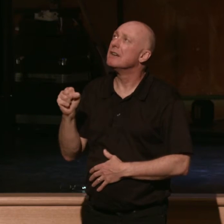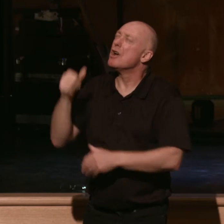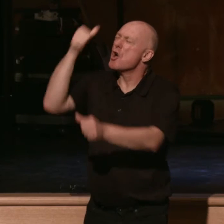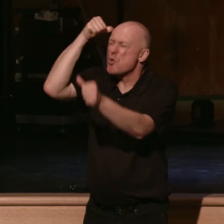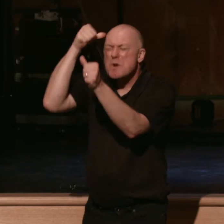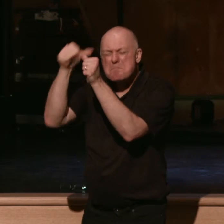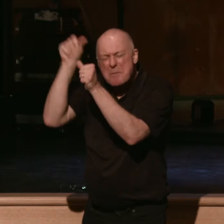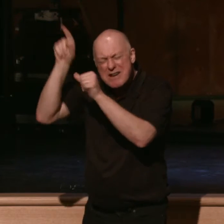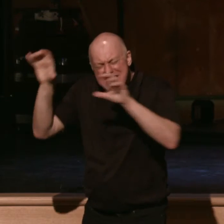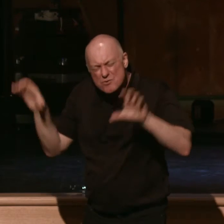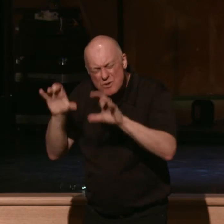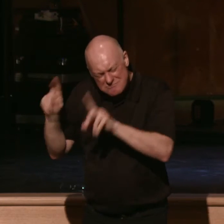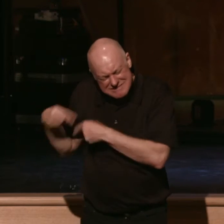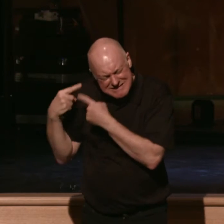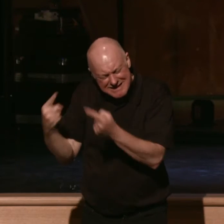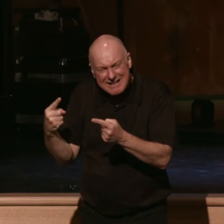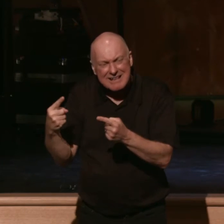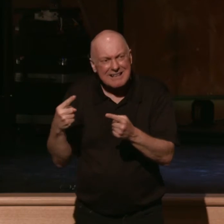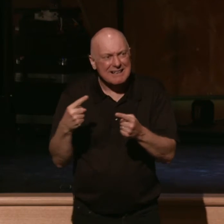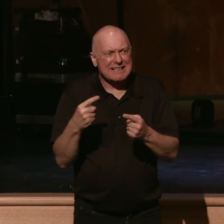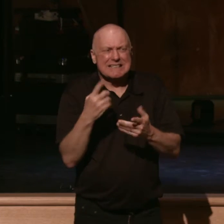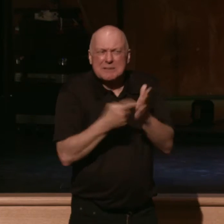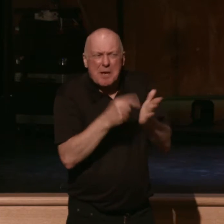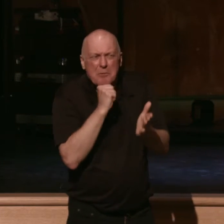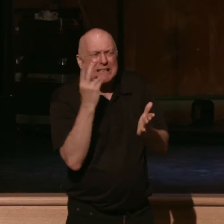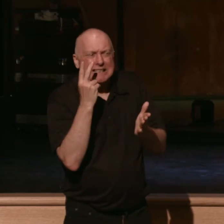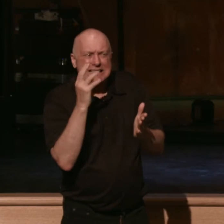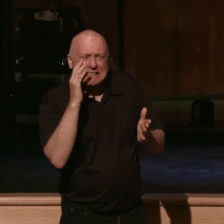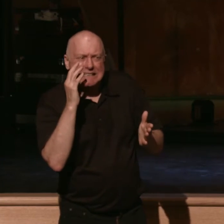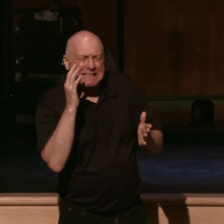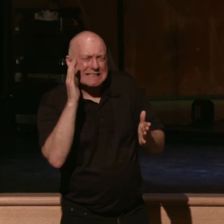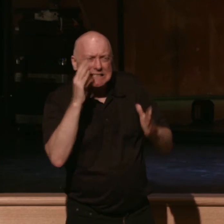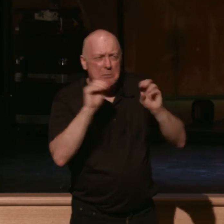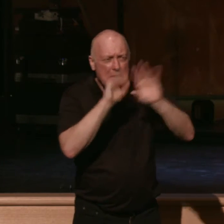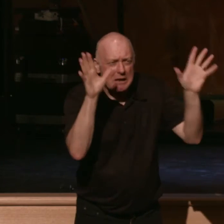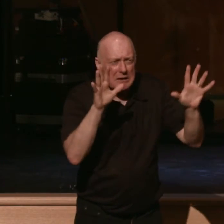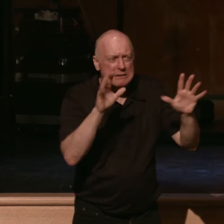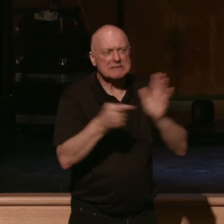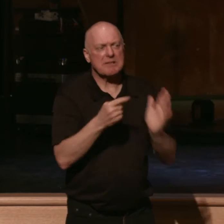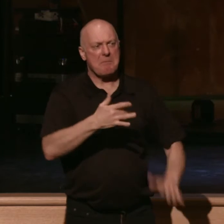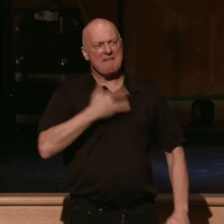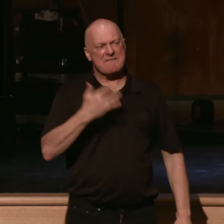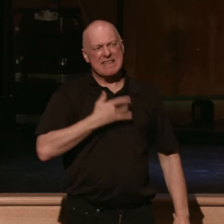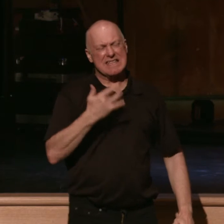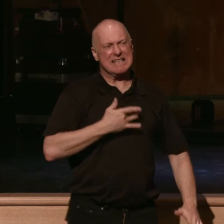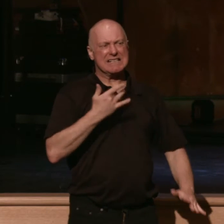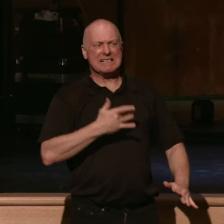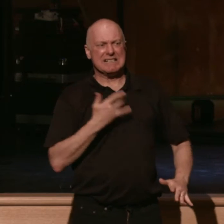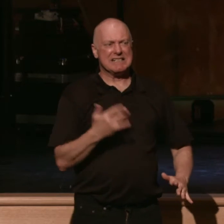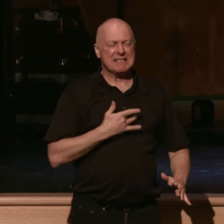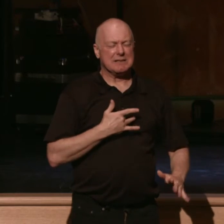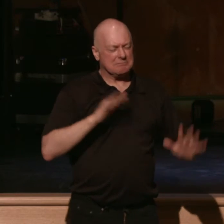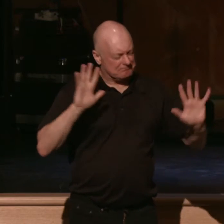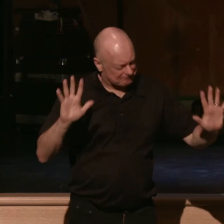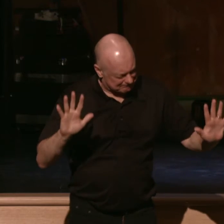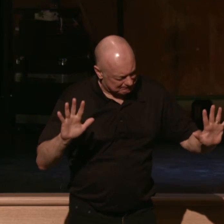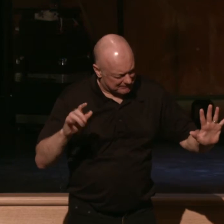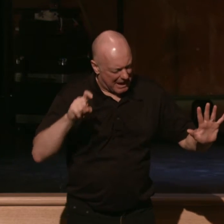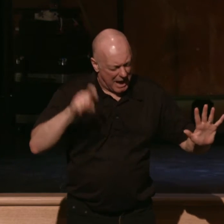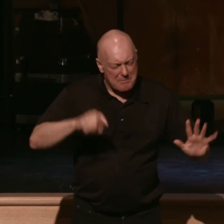the Lord even on the days when it doesn't seem clear, even on the days when my feelings want to cloud it. I've gotta ascribe the character of God that God loves